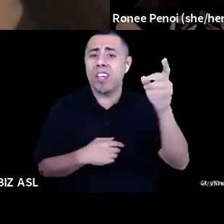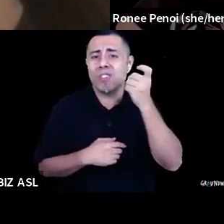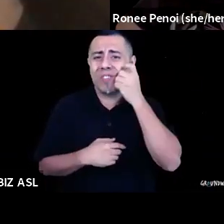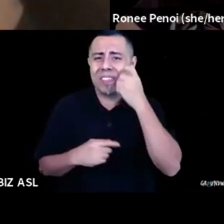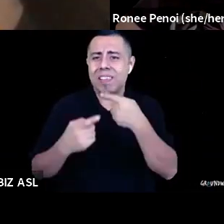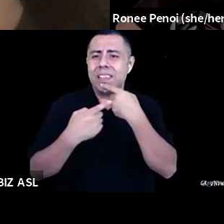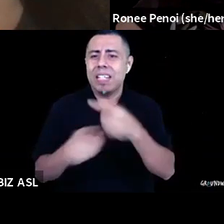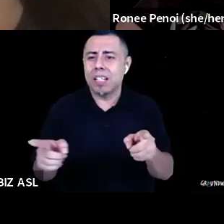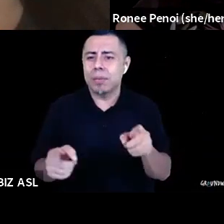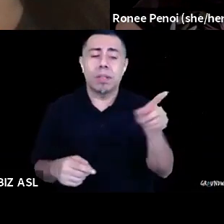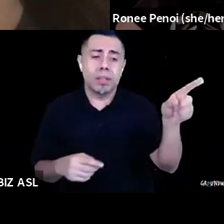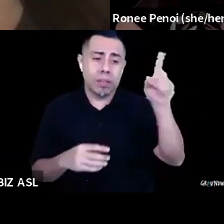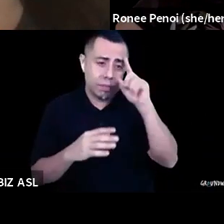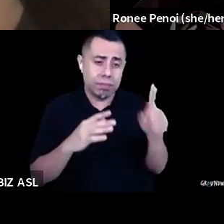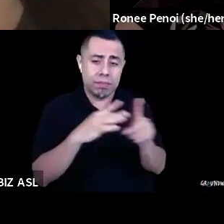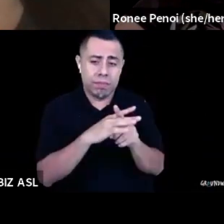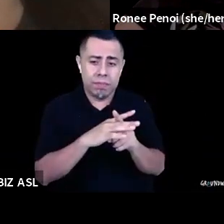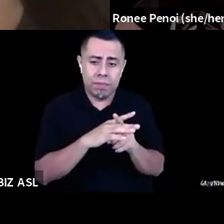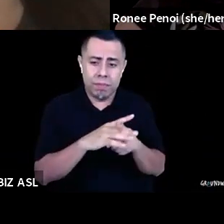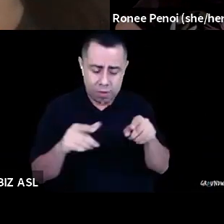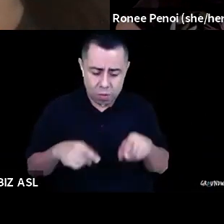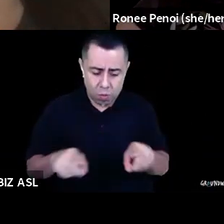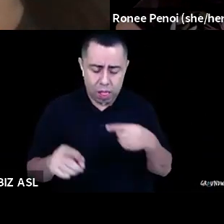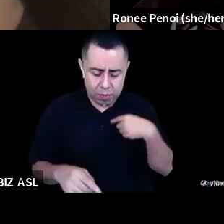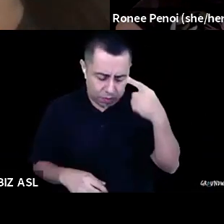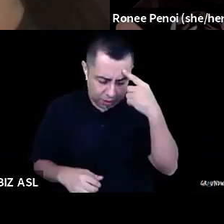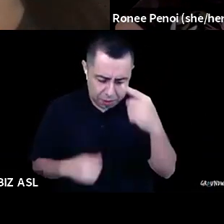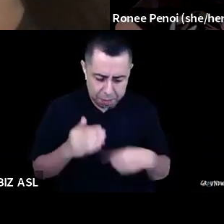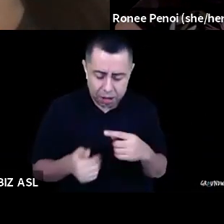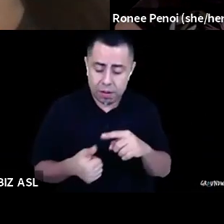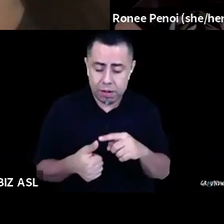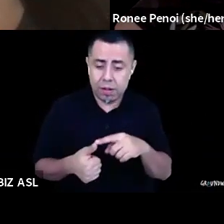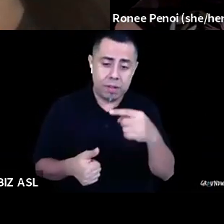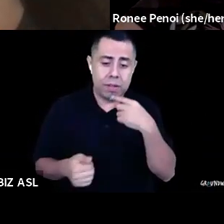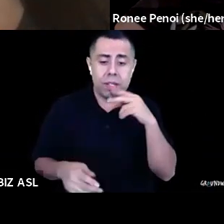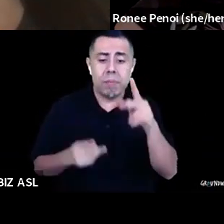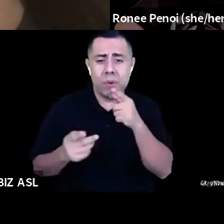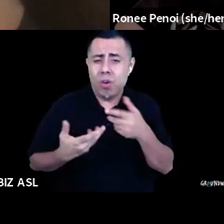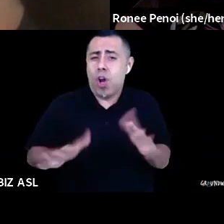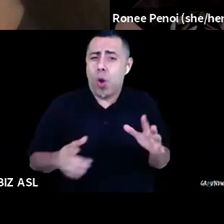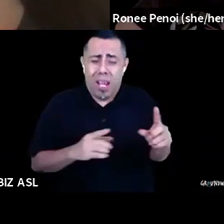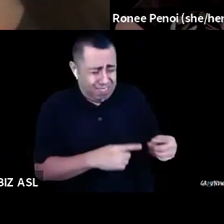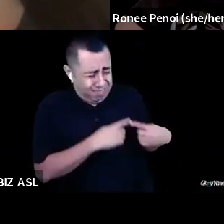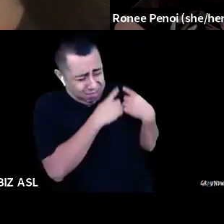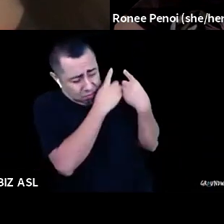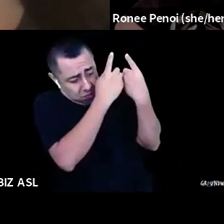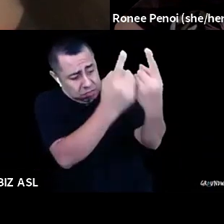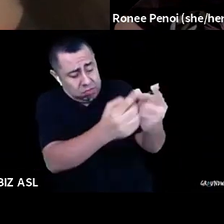thinking about, A, people who have been doing the work for a long time, and B, also this idea of,